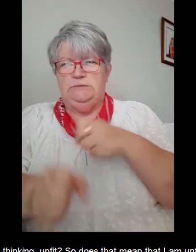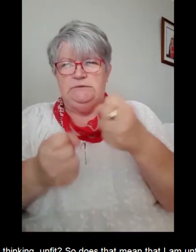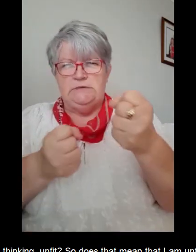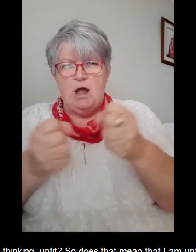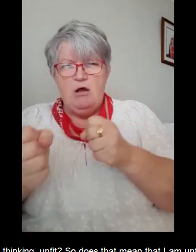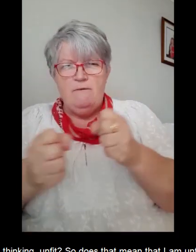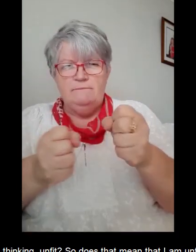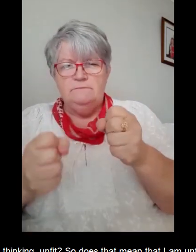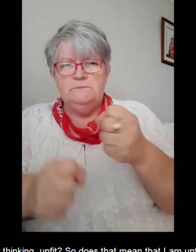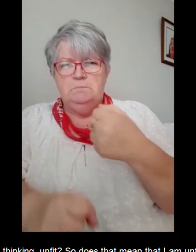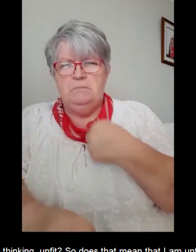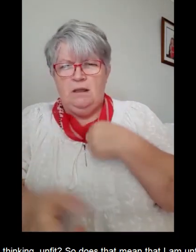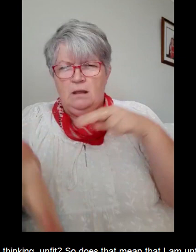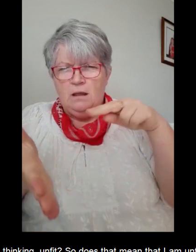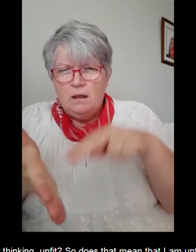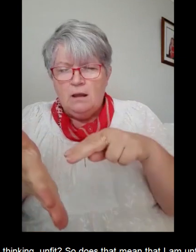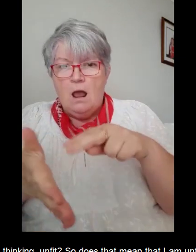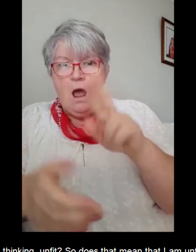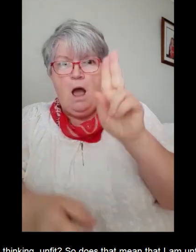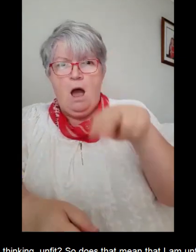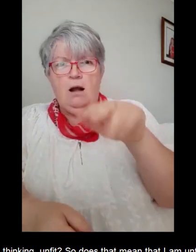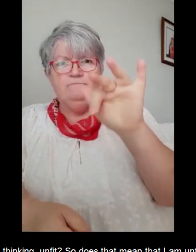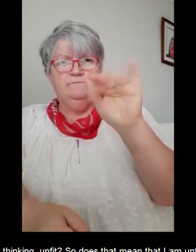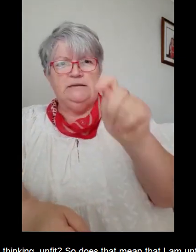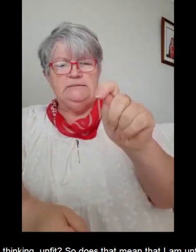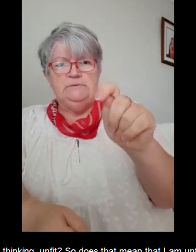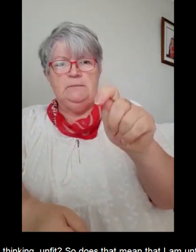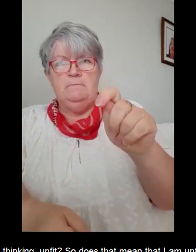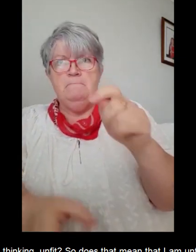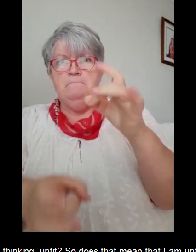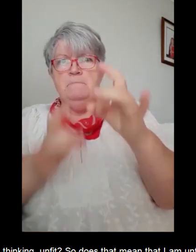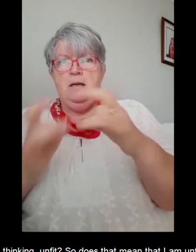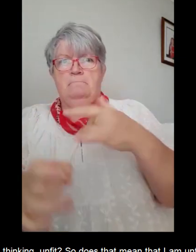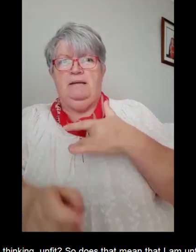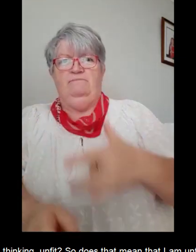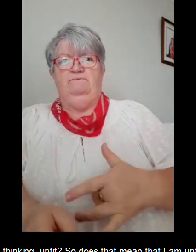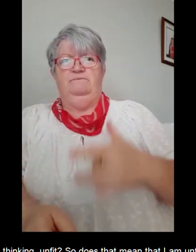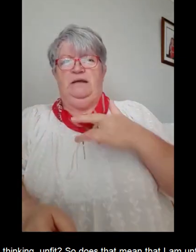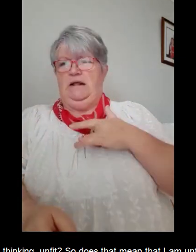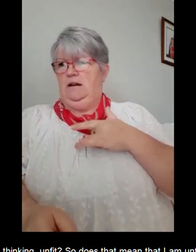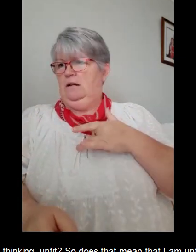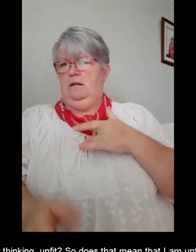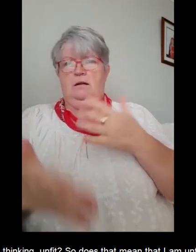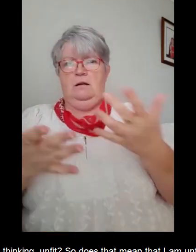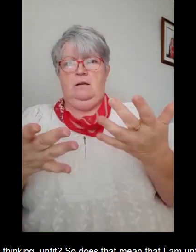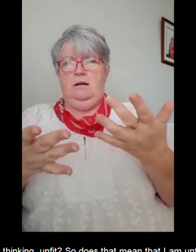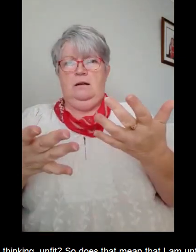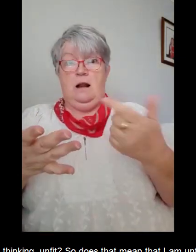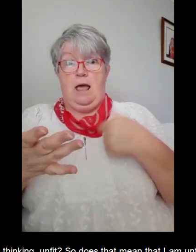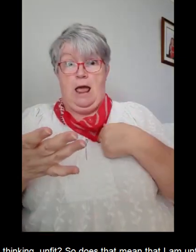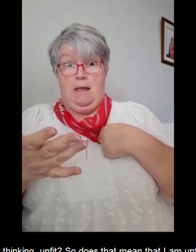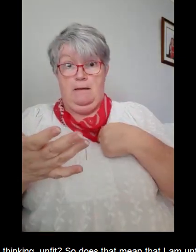it and I was thinking unfit? So does that mean I am unfit to go for jury service?